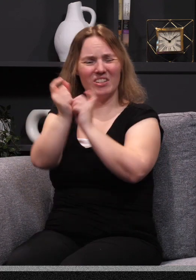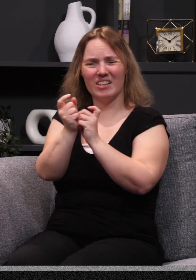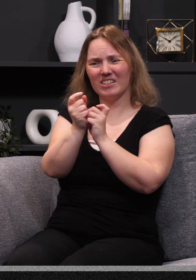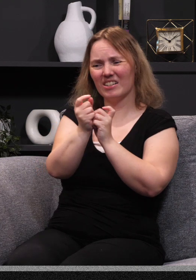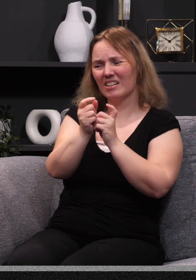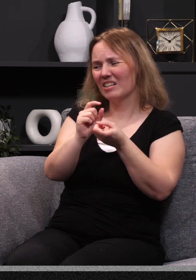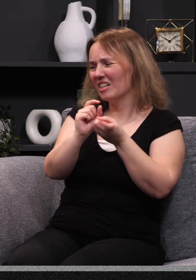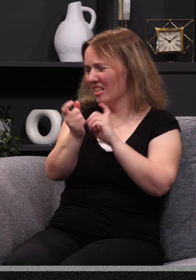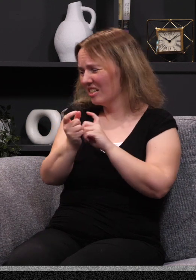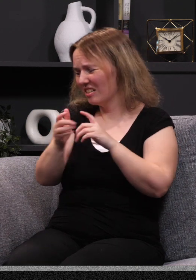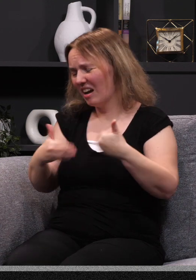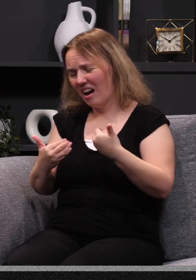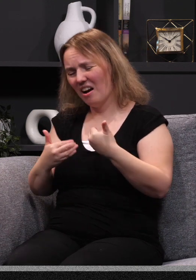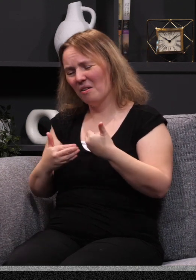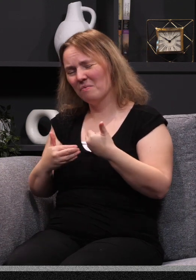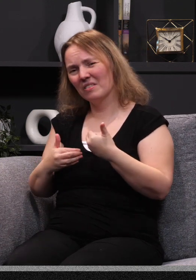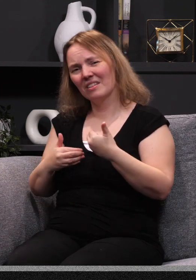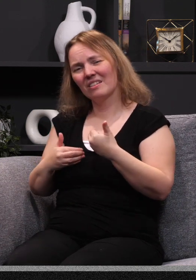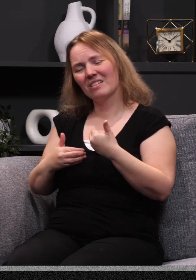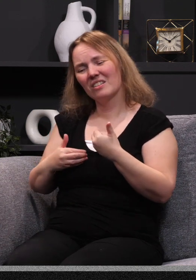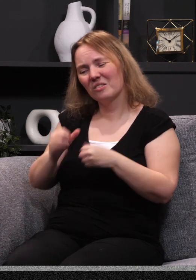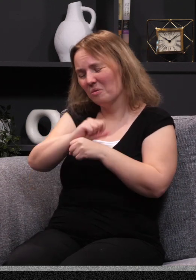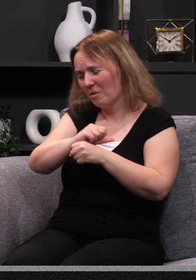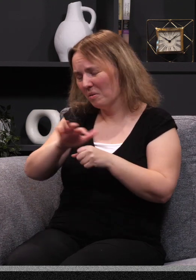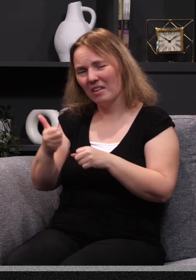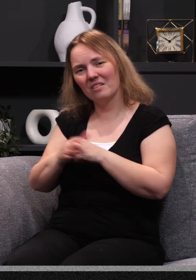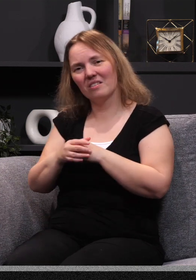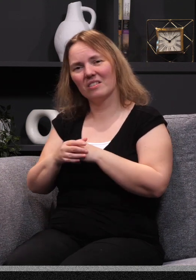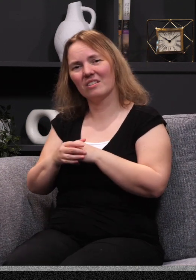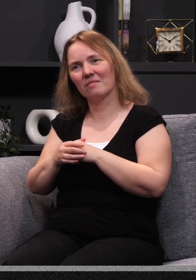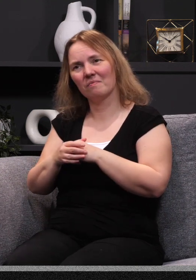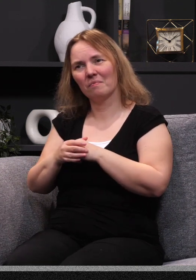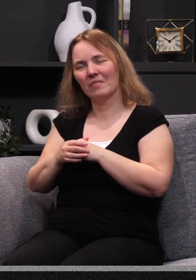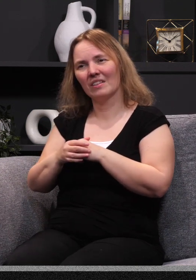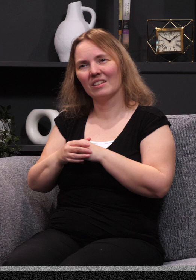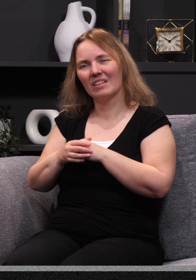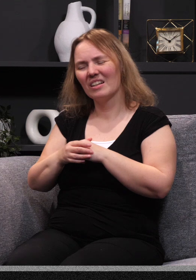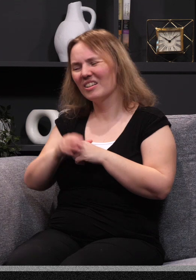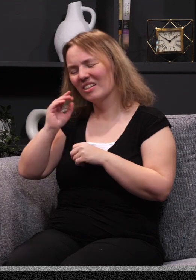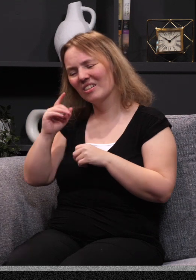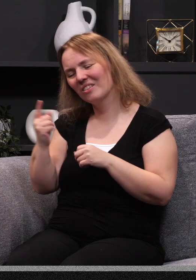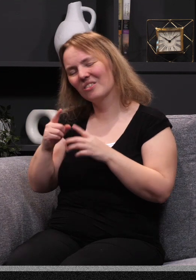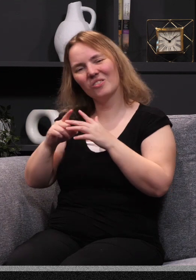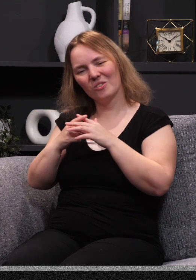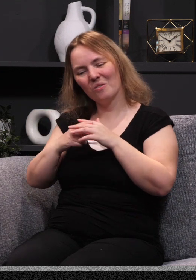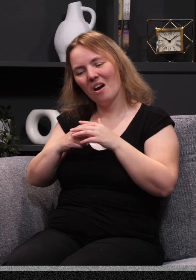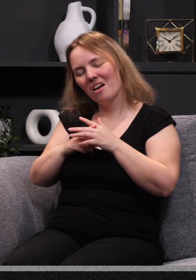changes. Imagine how it changes how you treat other people. Imagine your vantage point when things come your way, your default automatically, when you